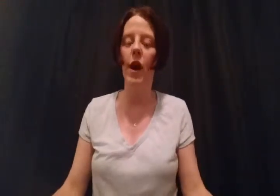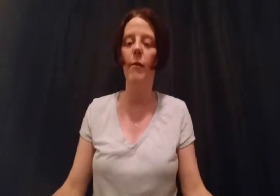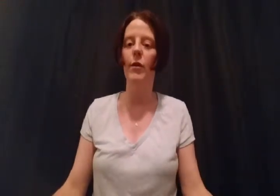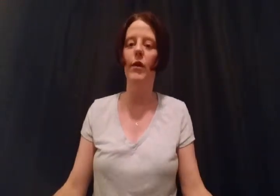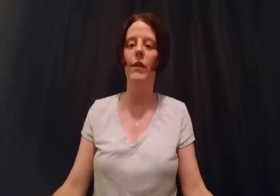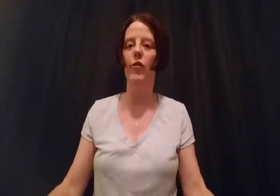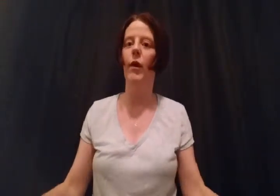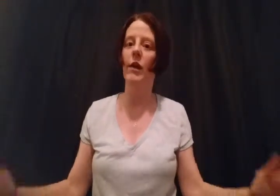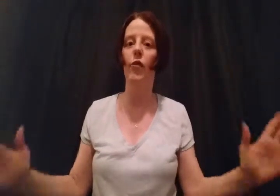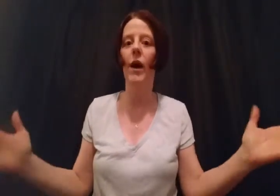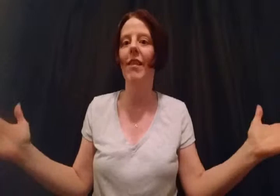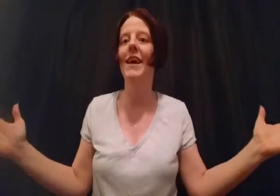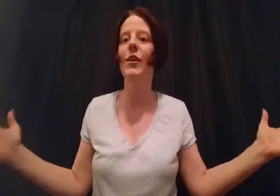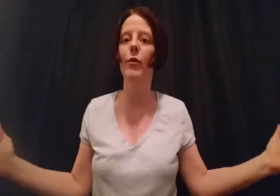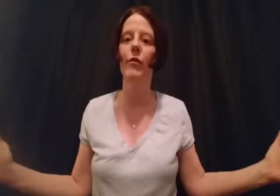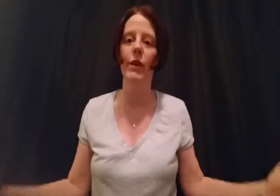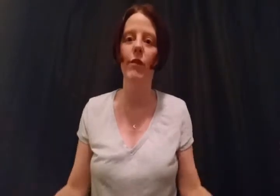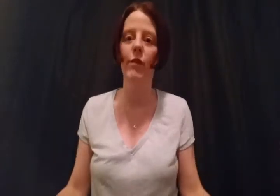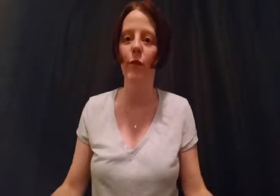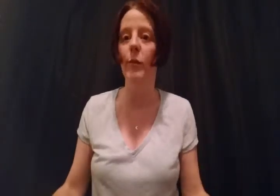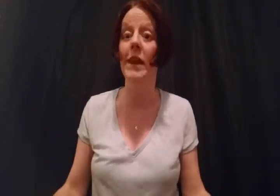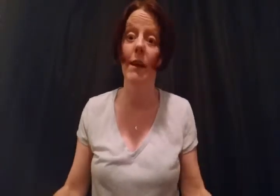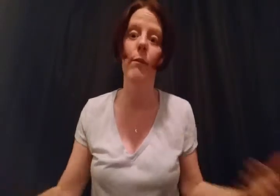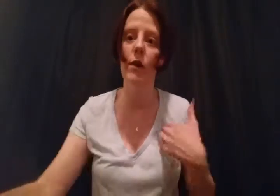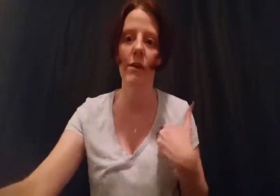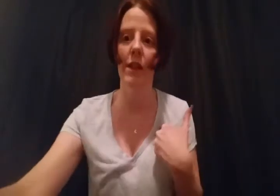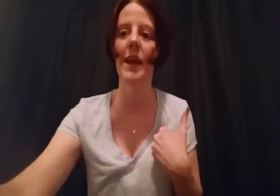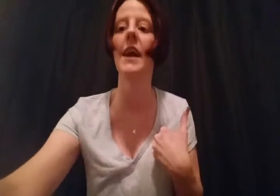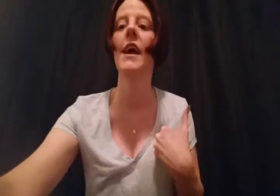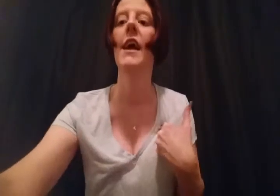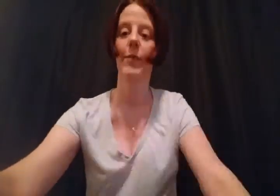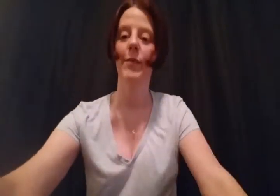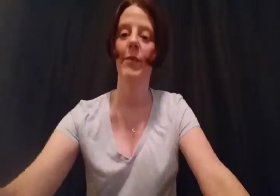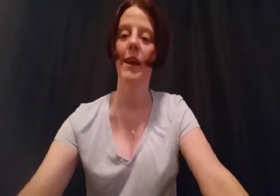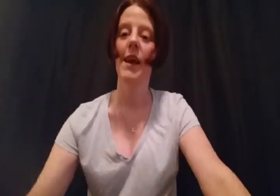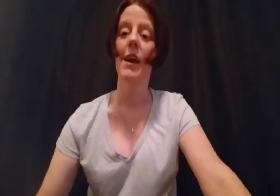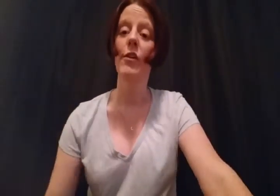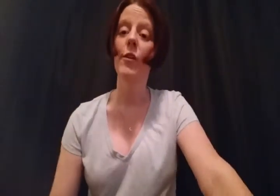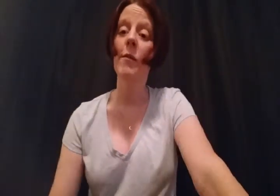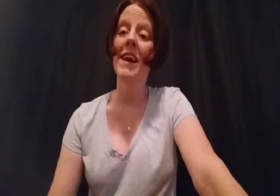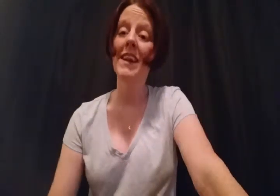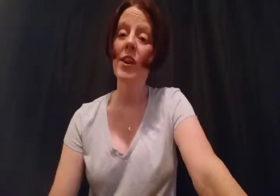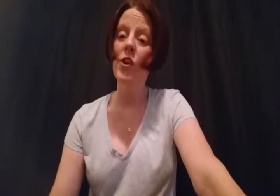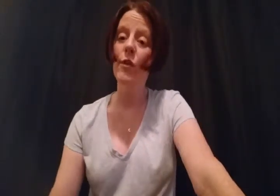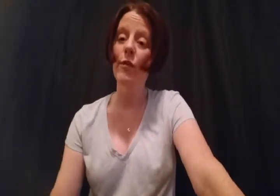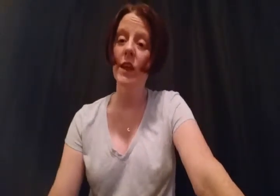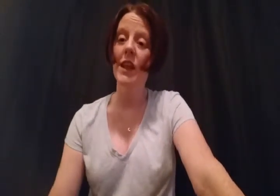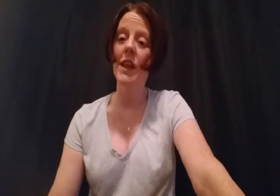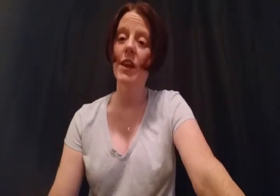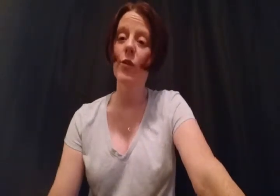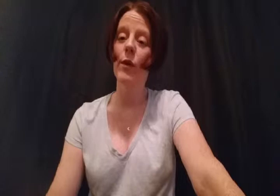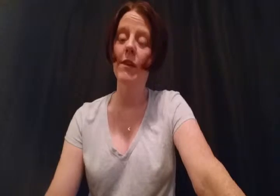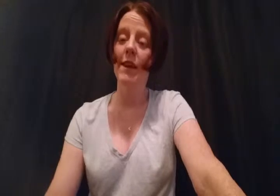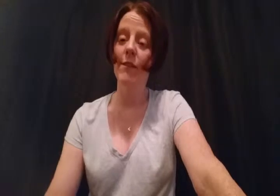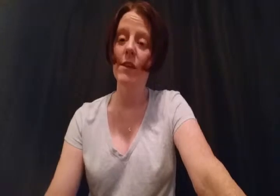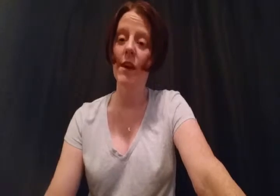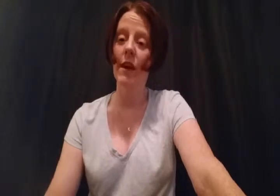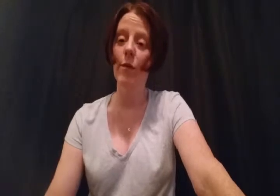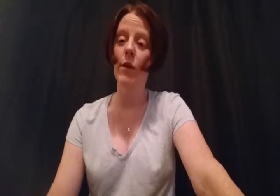phenomenal in the Twilight universe for me personally. So my initial feeling towards life and death,